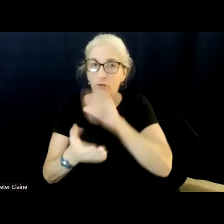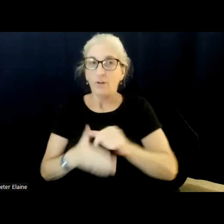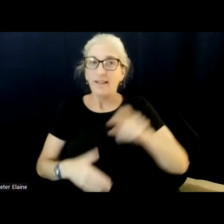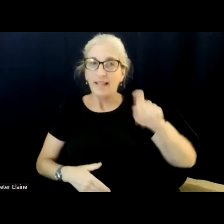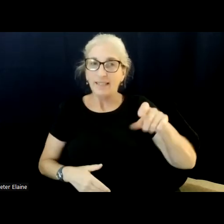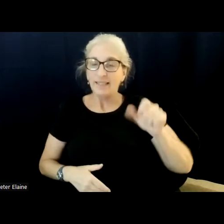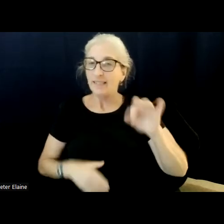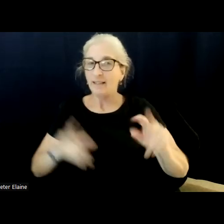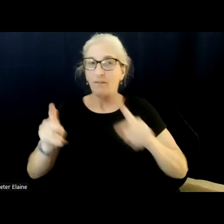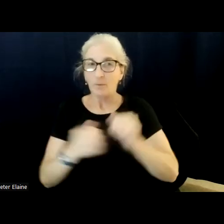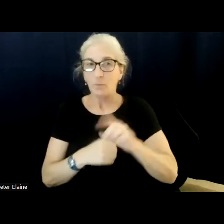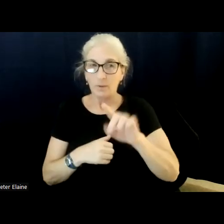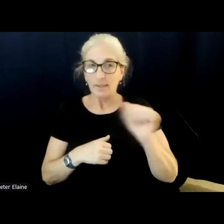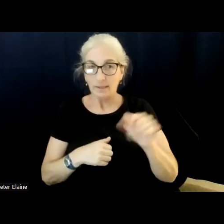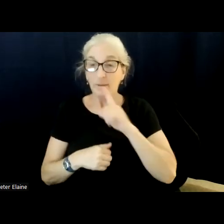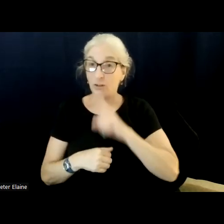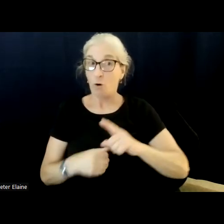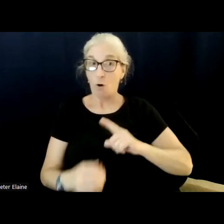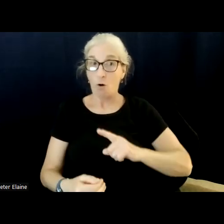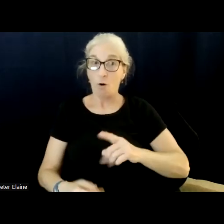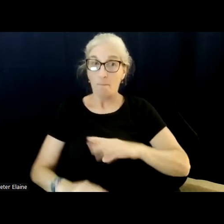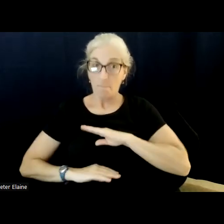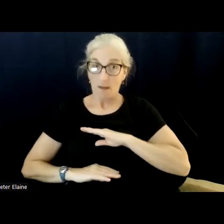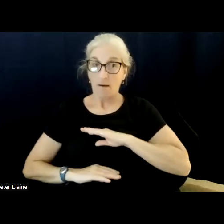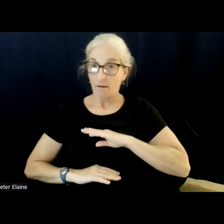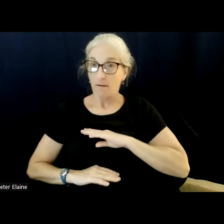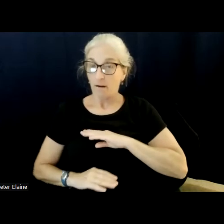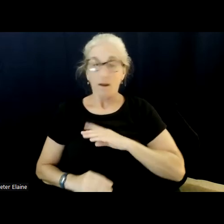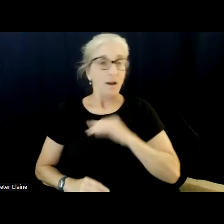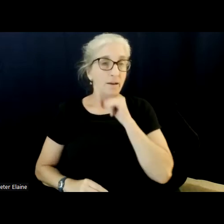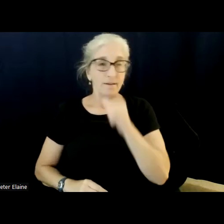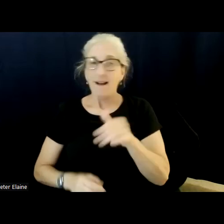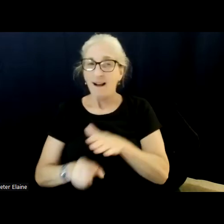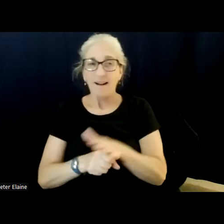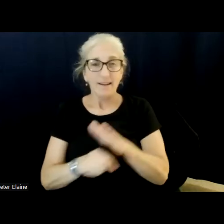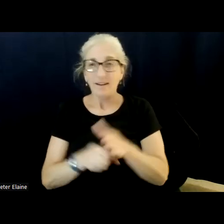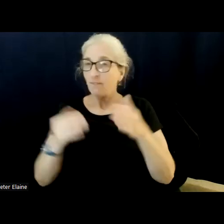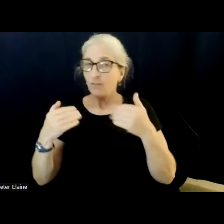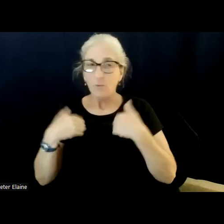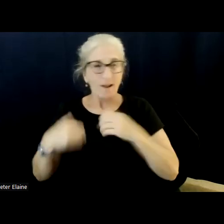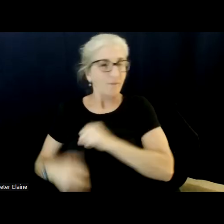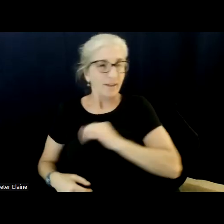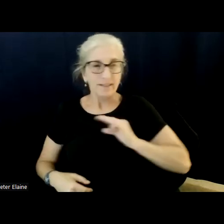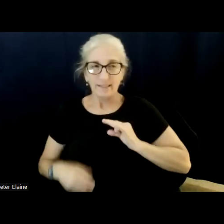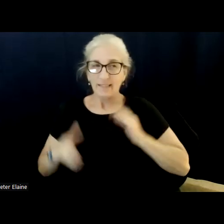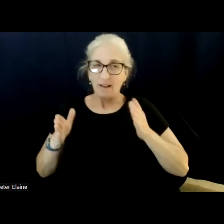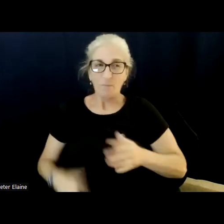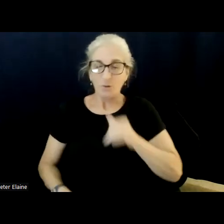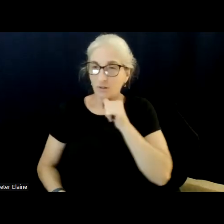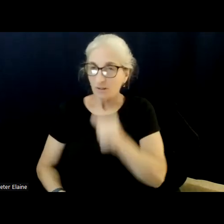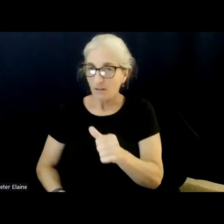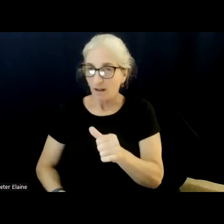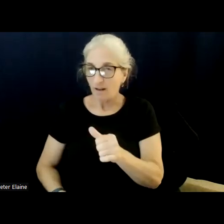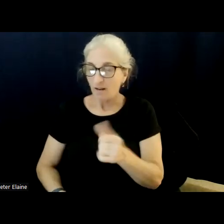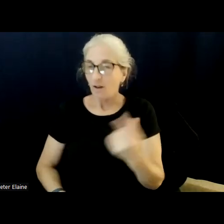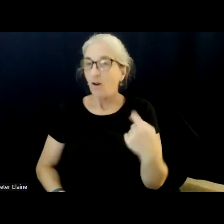are being met on the ground. It's not enough to just have someone, you know, on the staff. What we need to do is, like I said, is we gauge